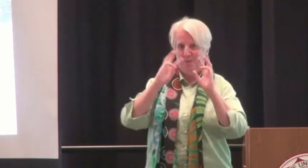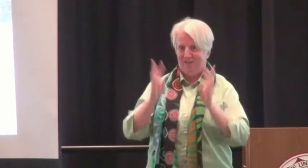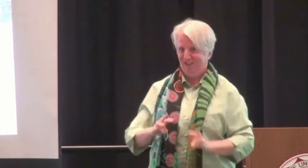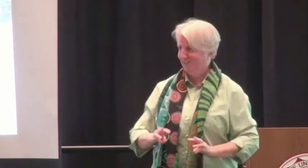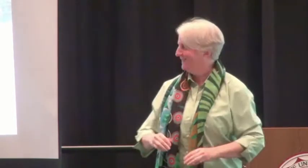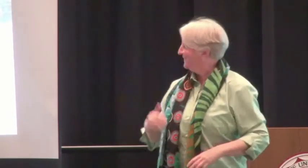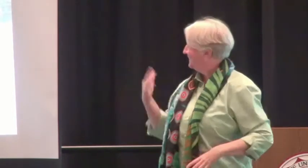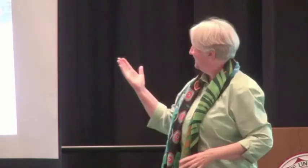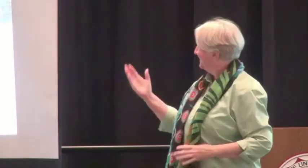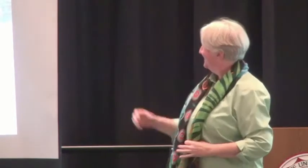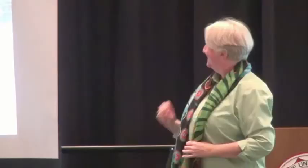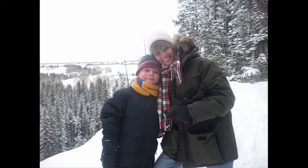Canadians, having